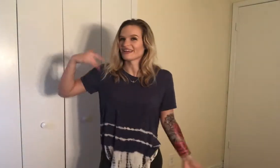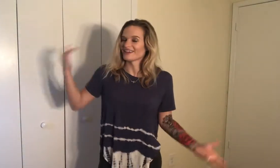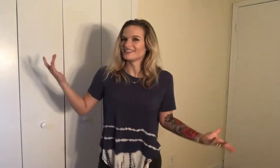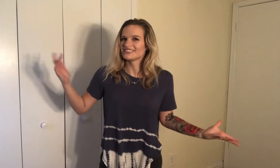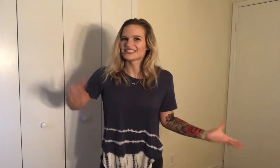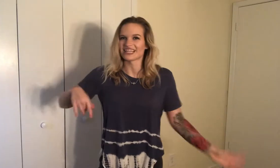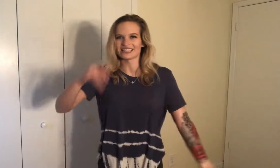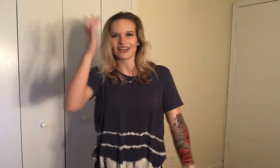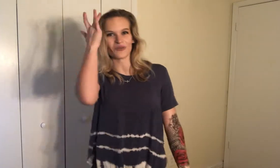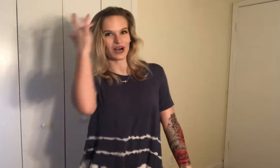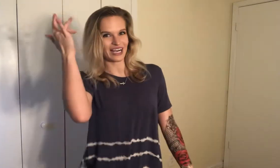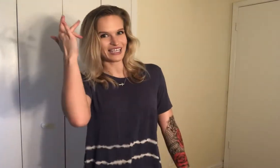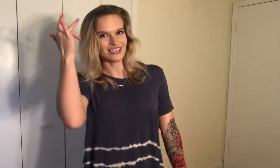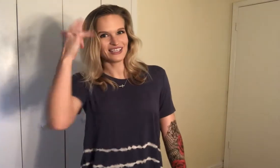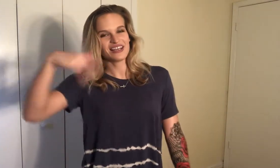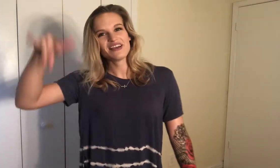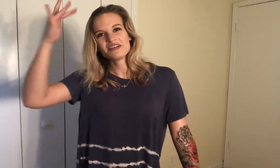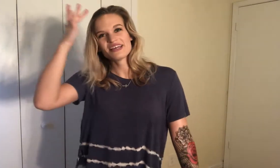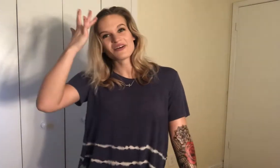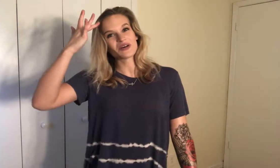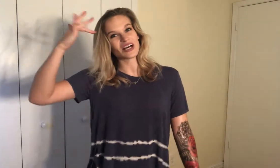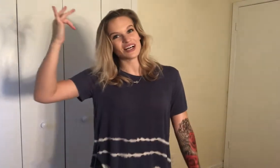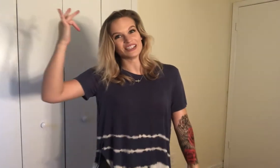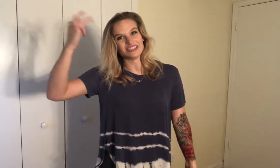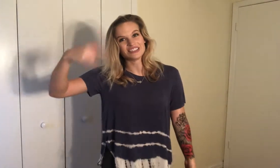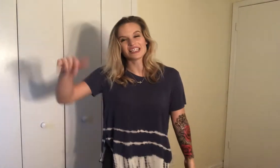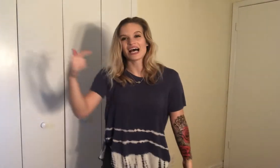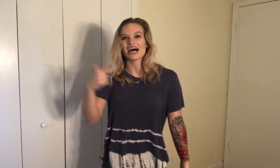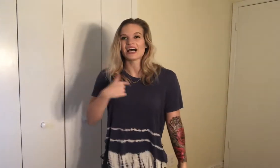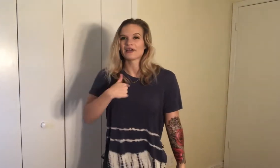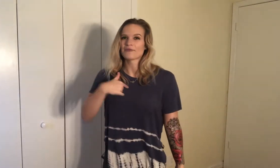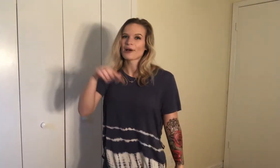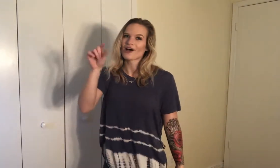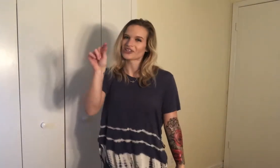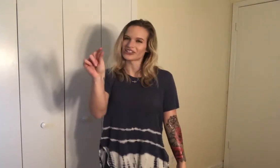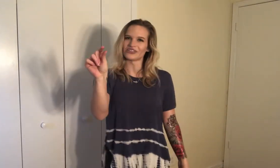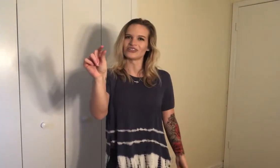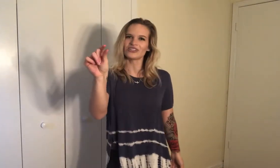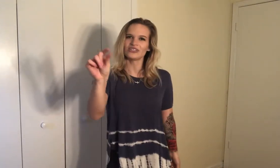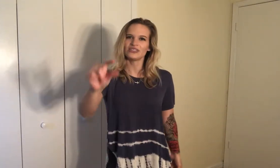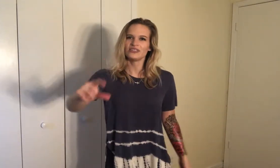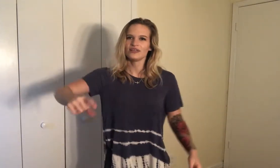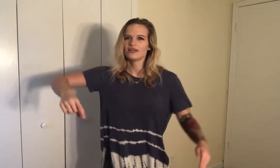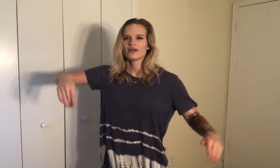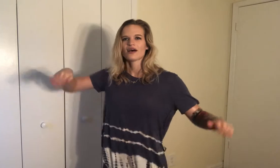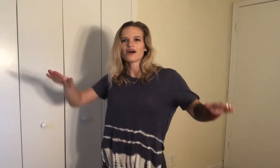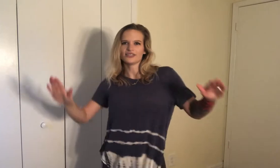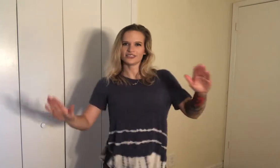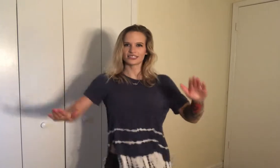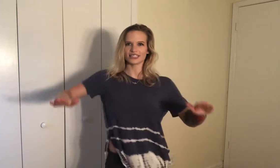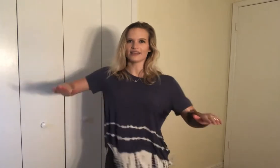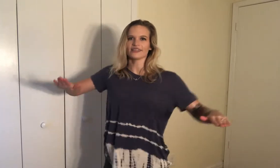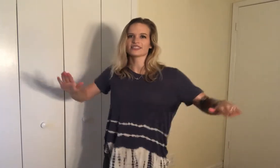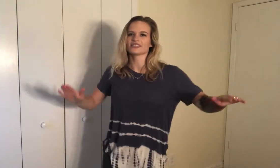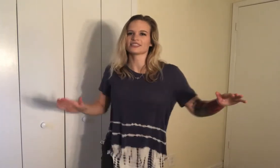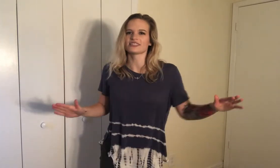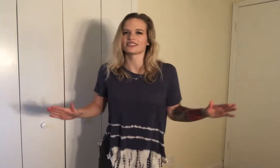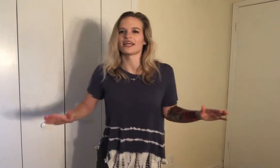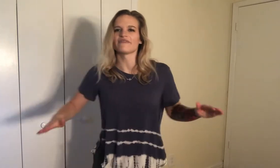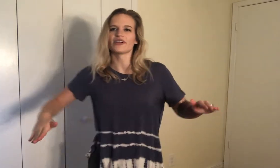cuz I signed why cuz I'm a little unsteady so this is the sign for